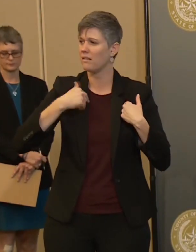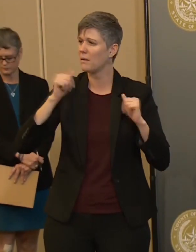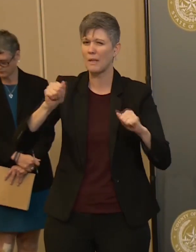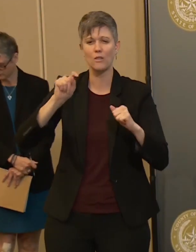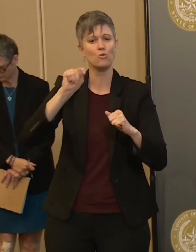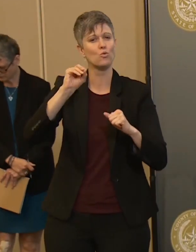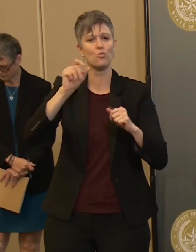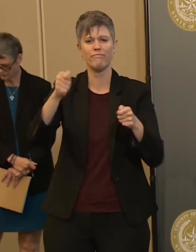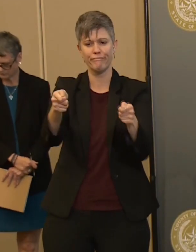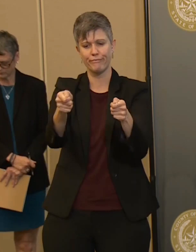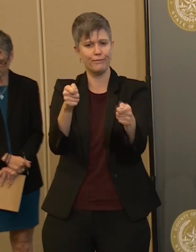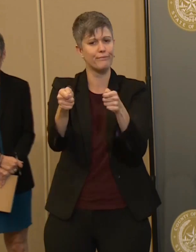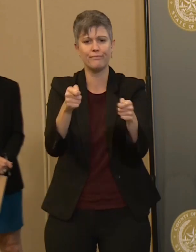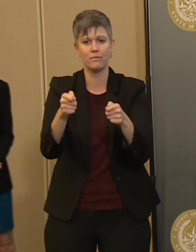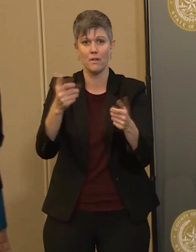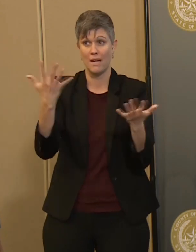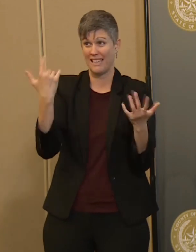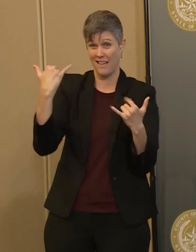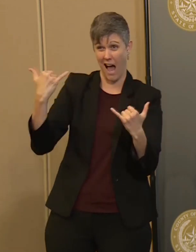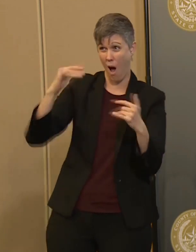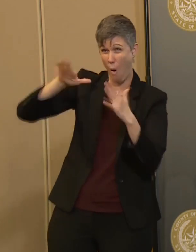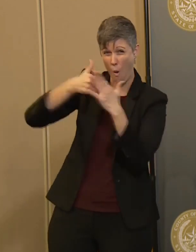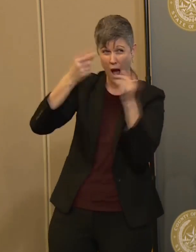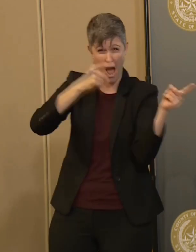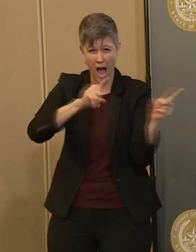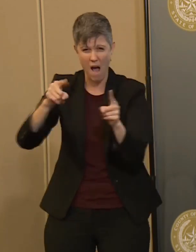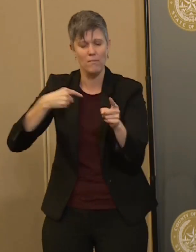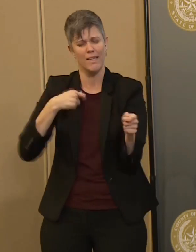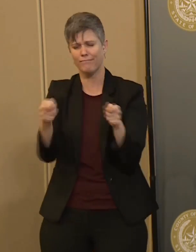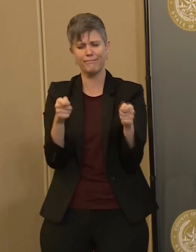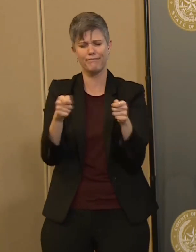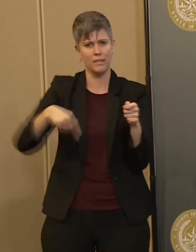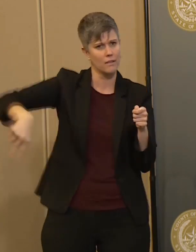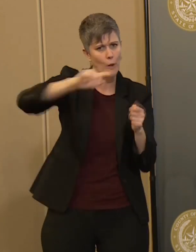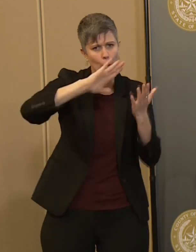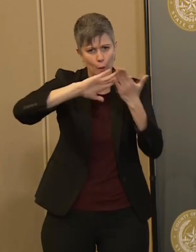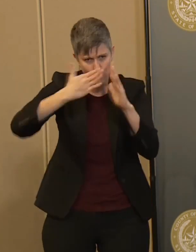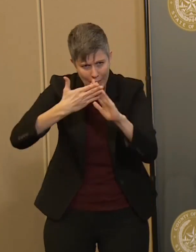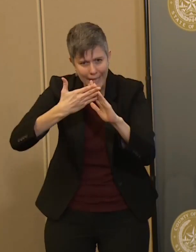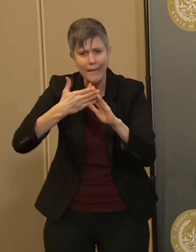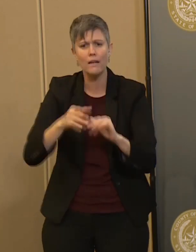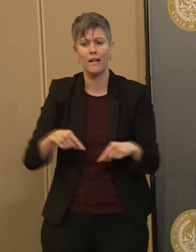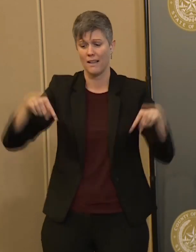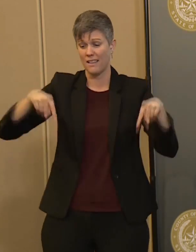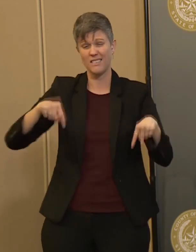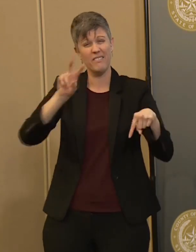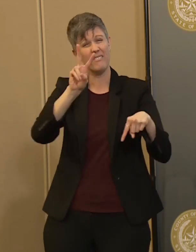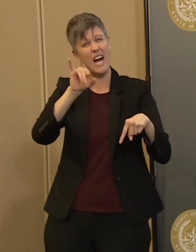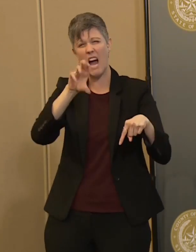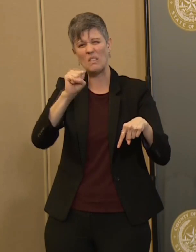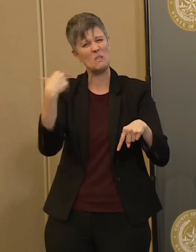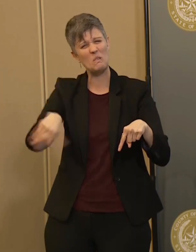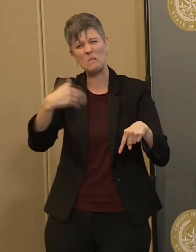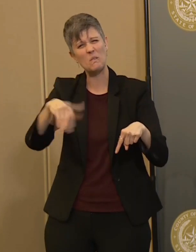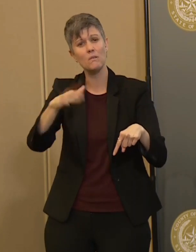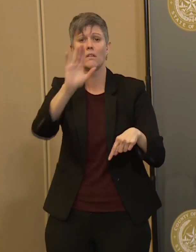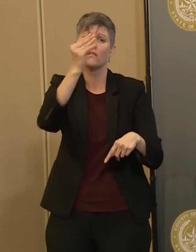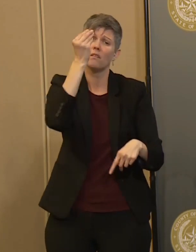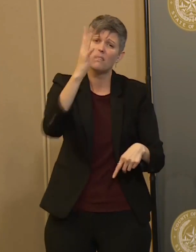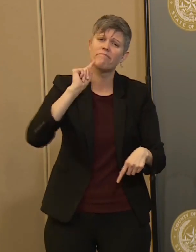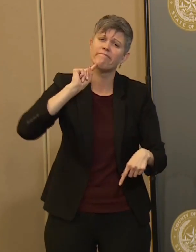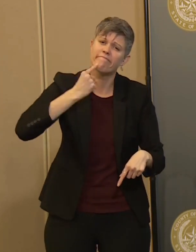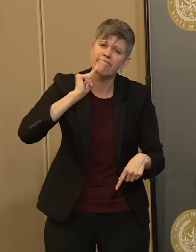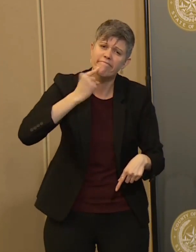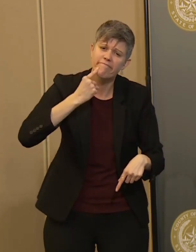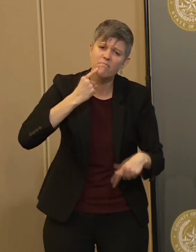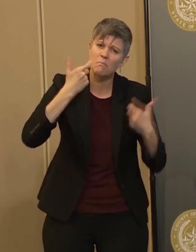what it is that happens in our community. So this virus has come. It is a big deal. It's becoming more